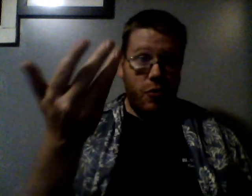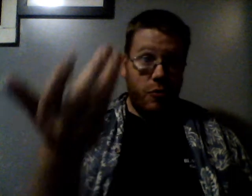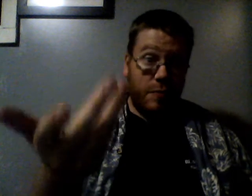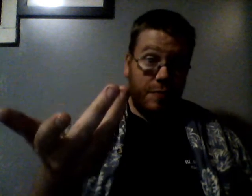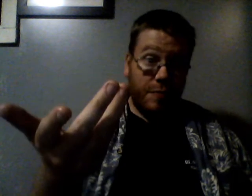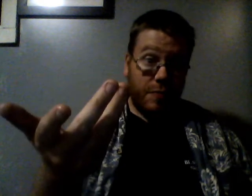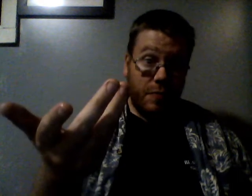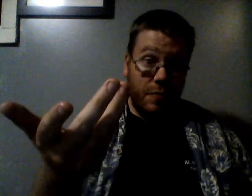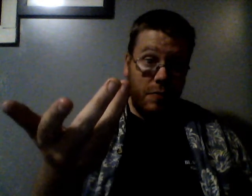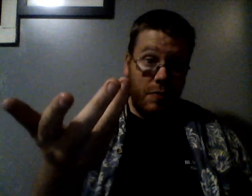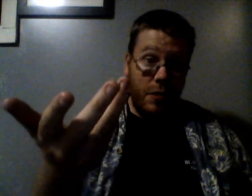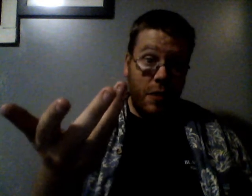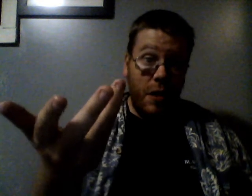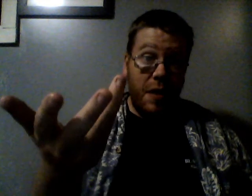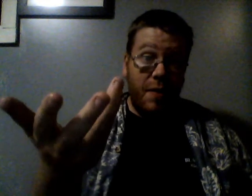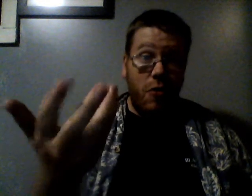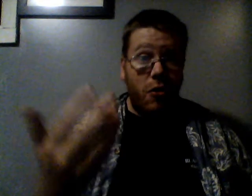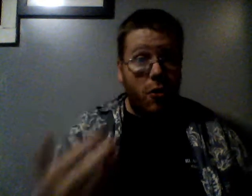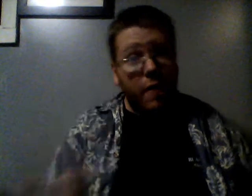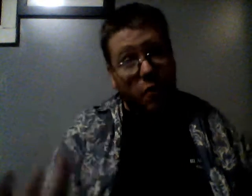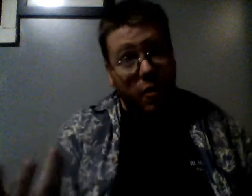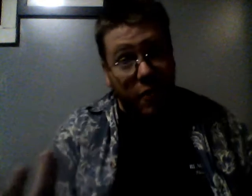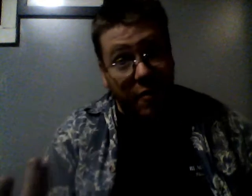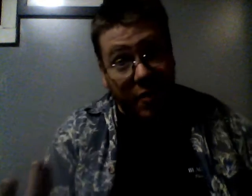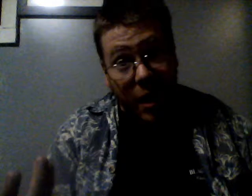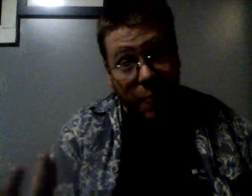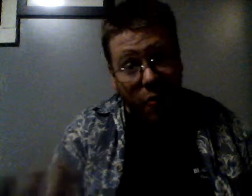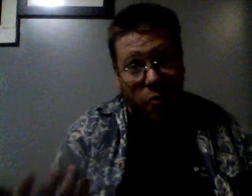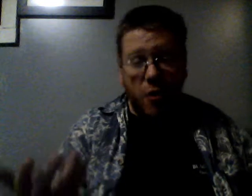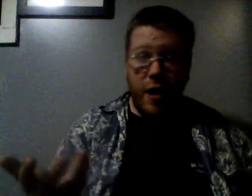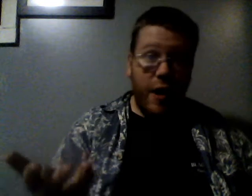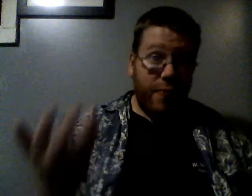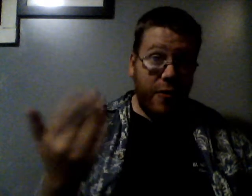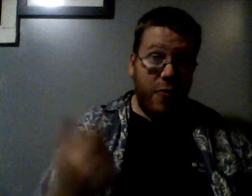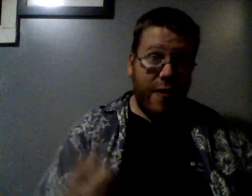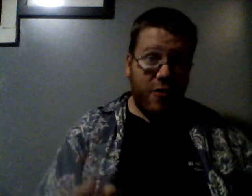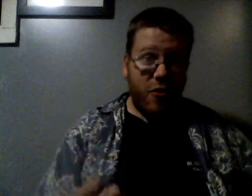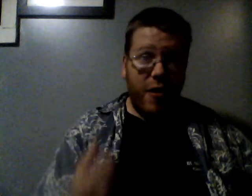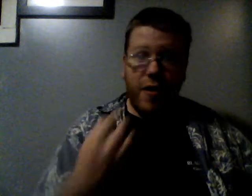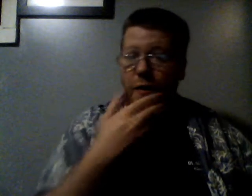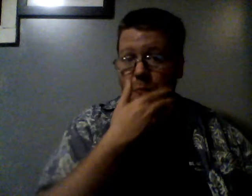the viewer, or if you're using Skype or a video messenger, you have to